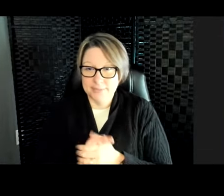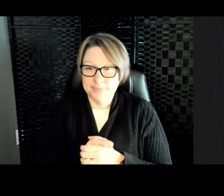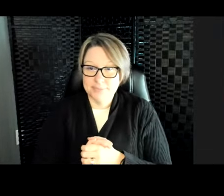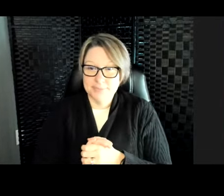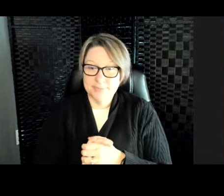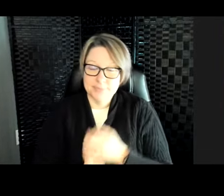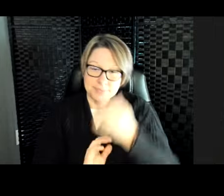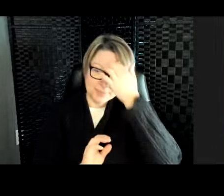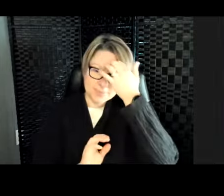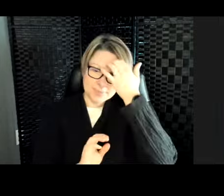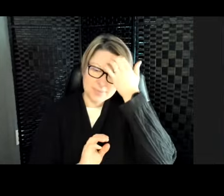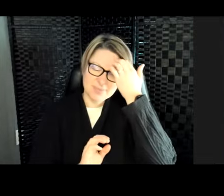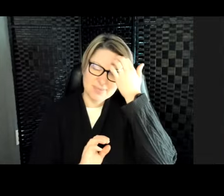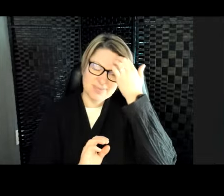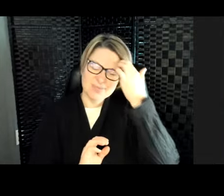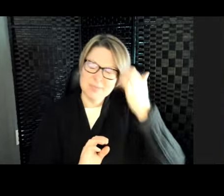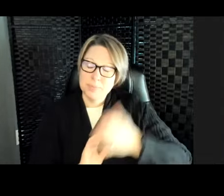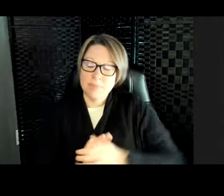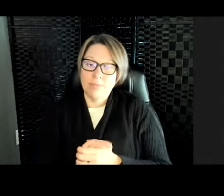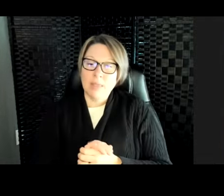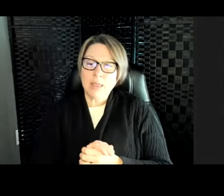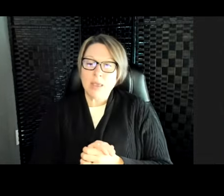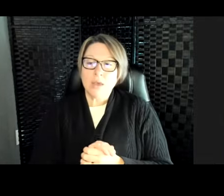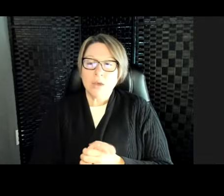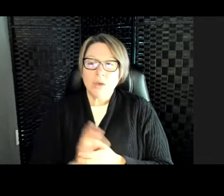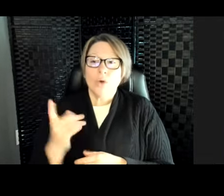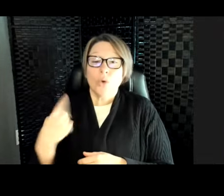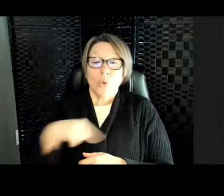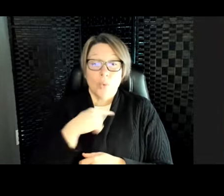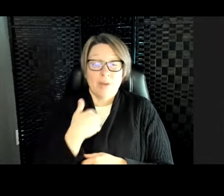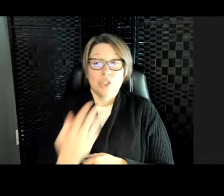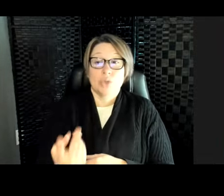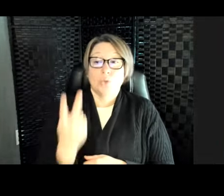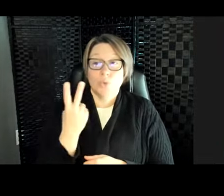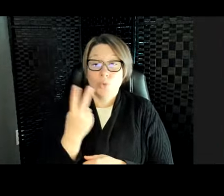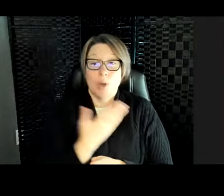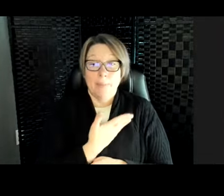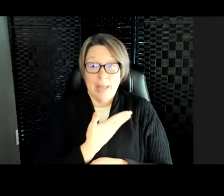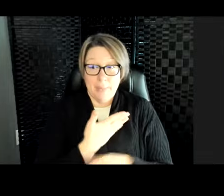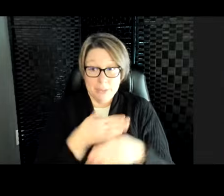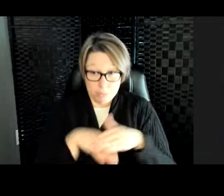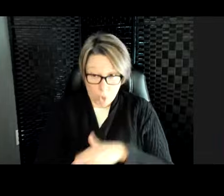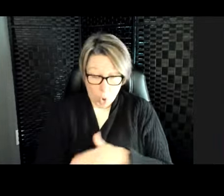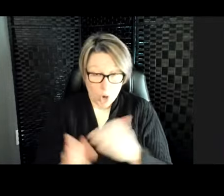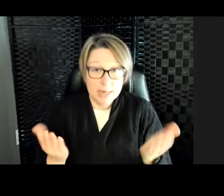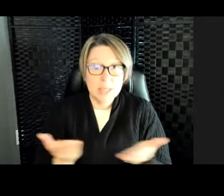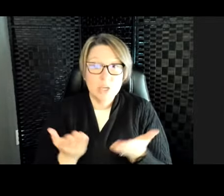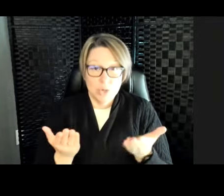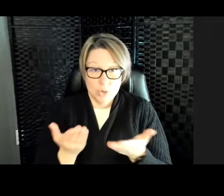Yeah, so we had those two babies born here so that if